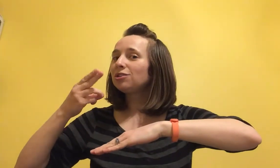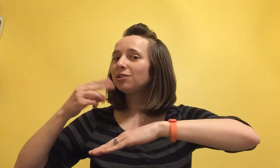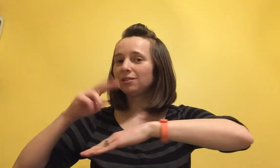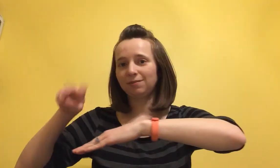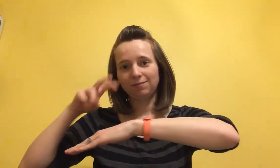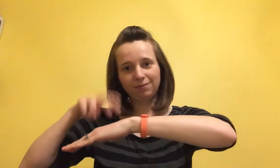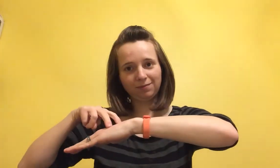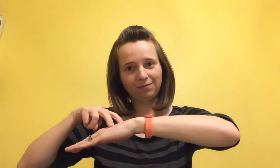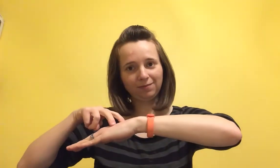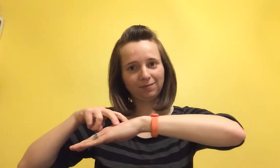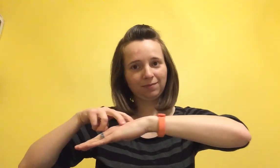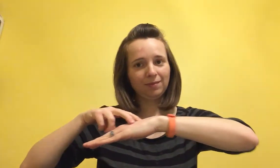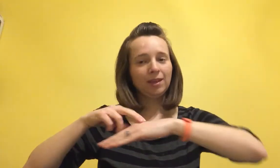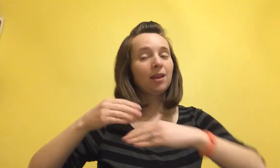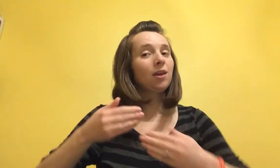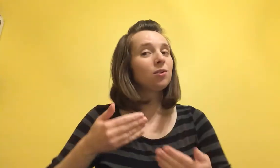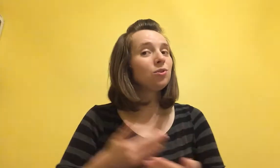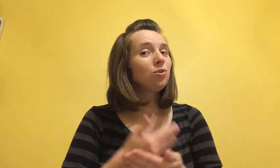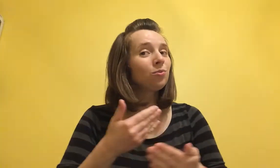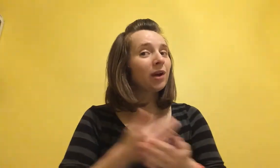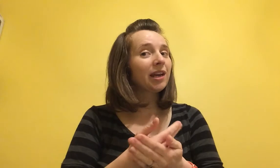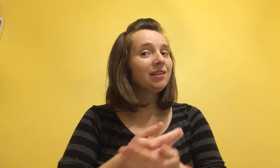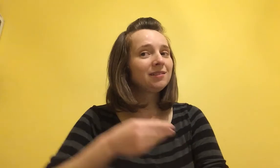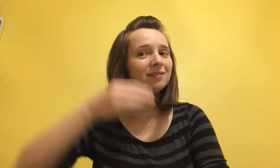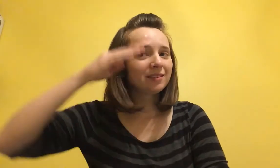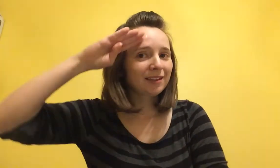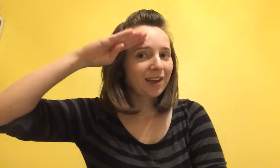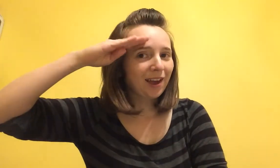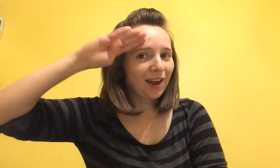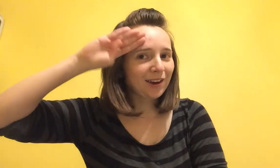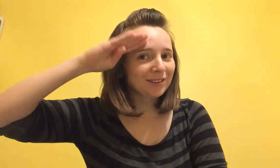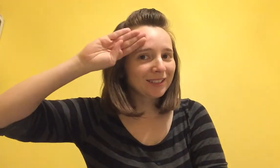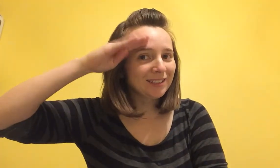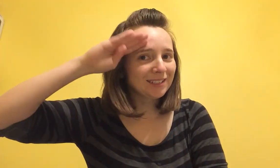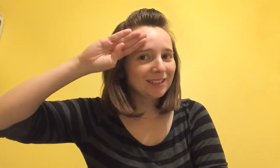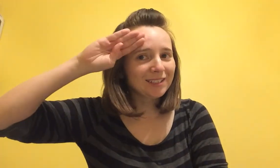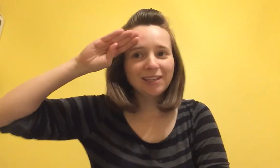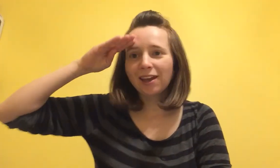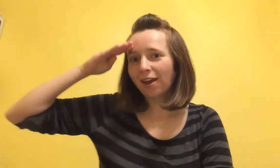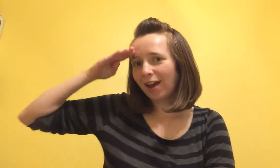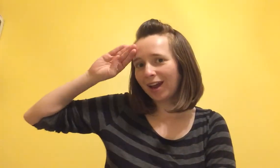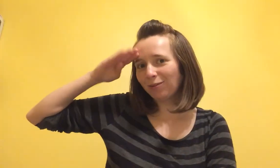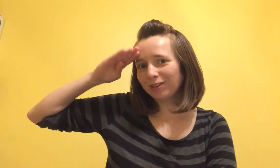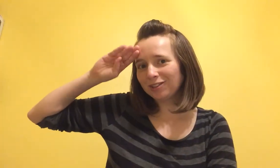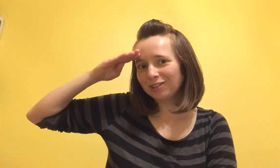new way ireland irish